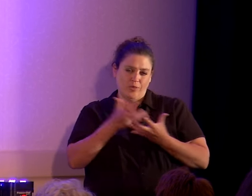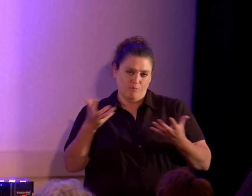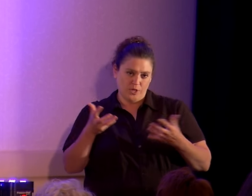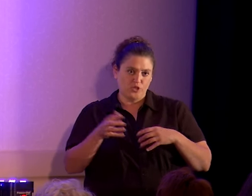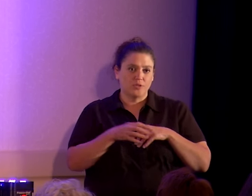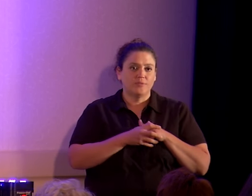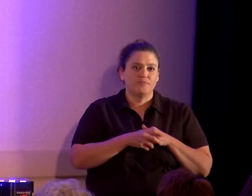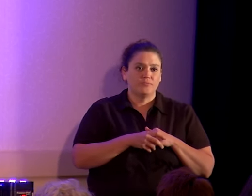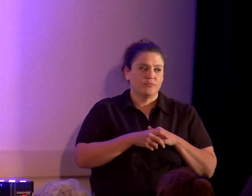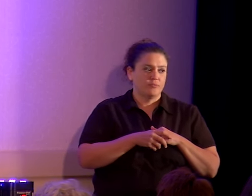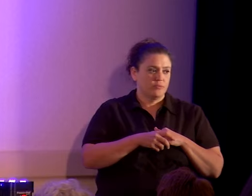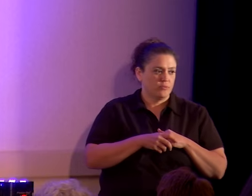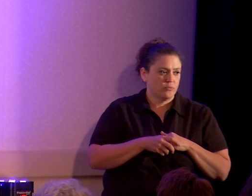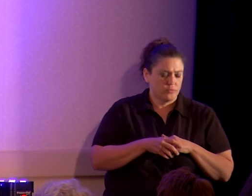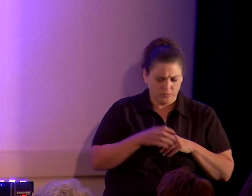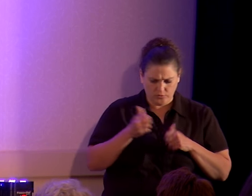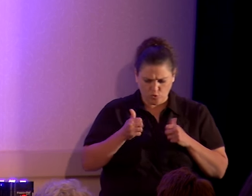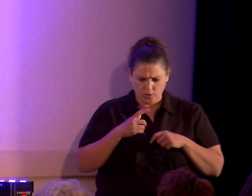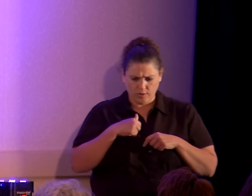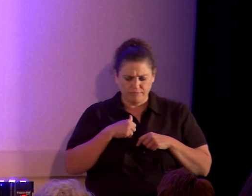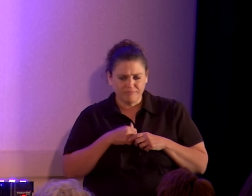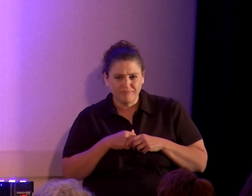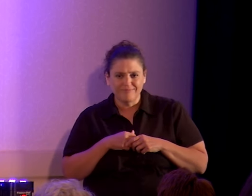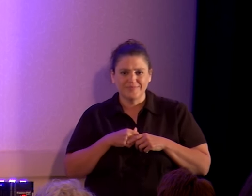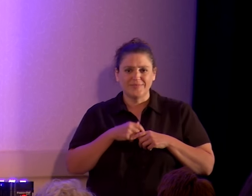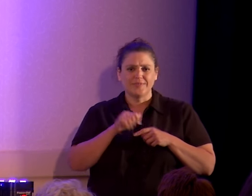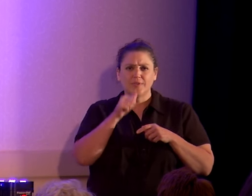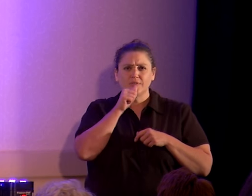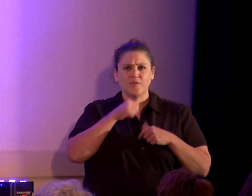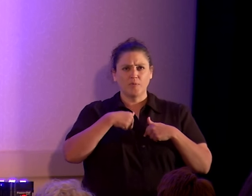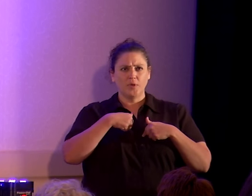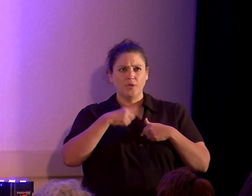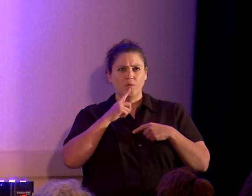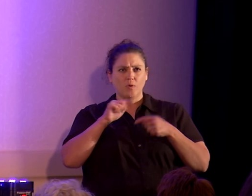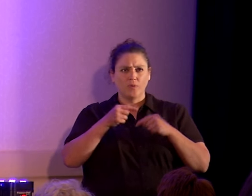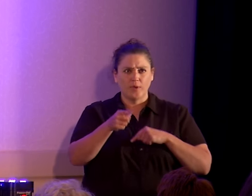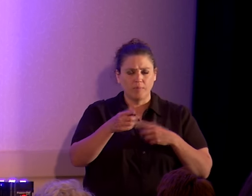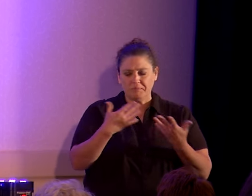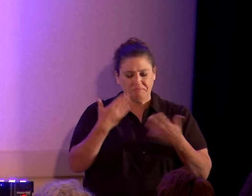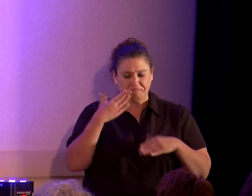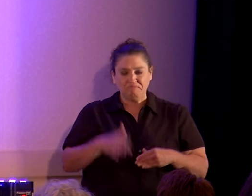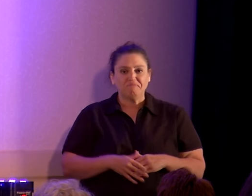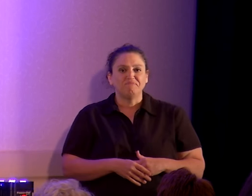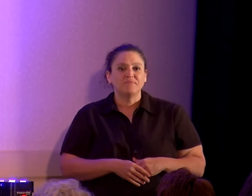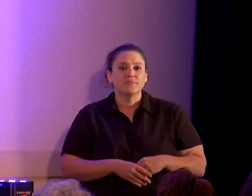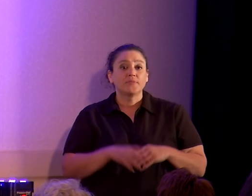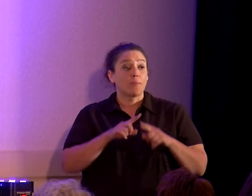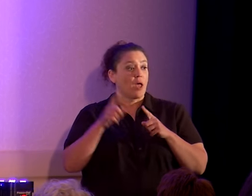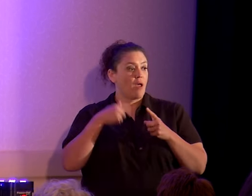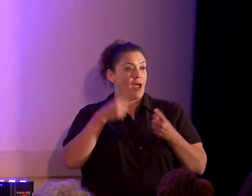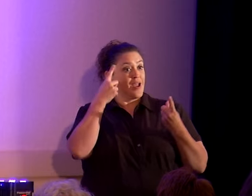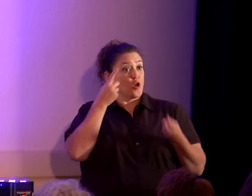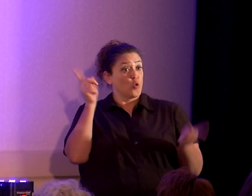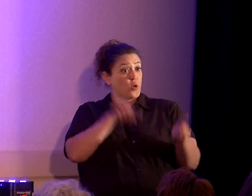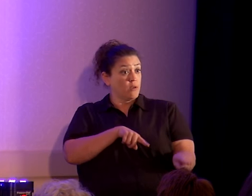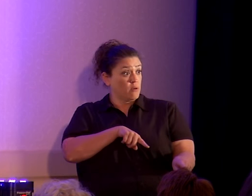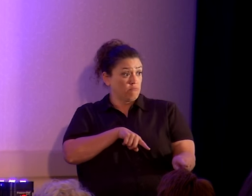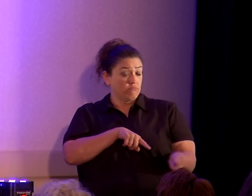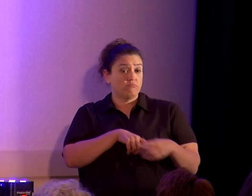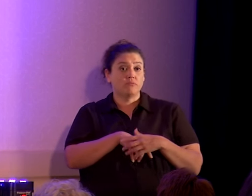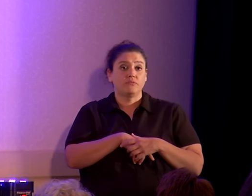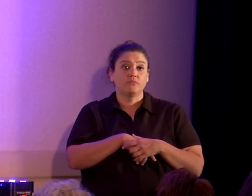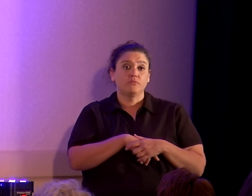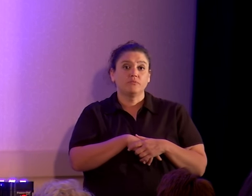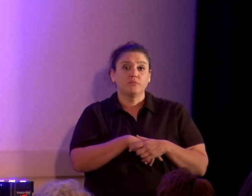Or massacres. Somebody correct me later. Anyway, I agree. And